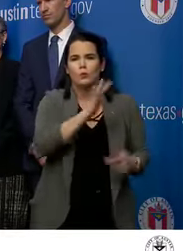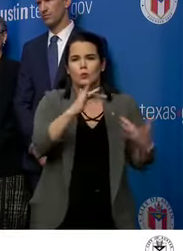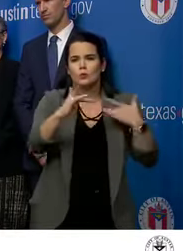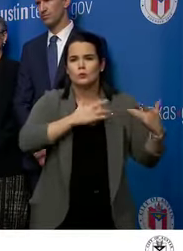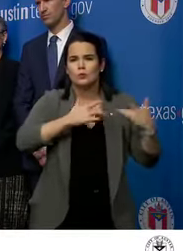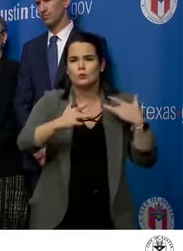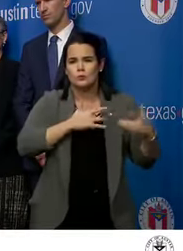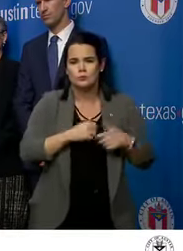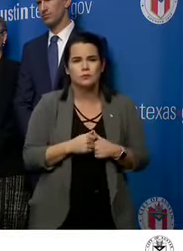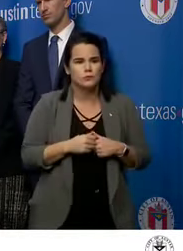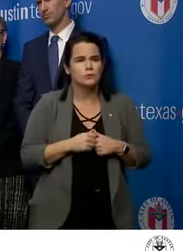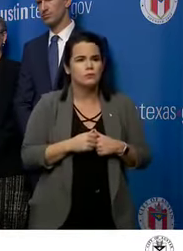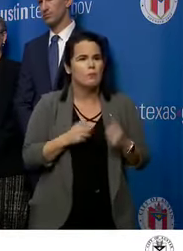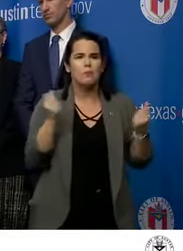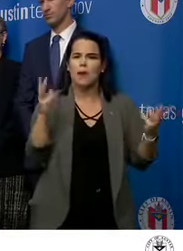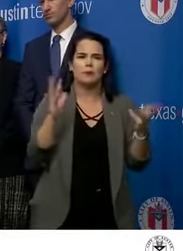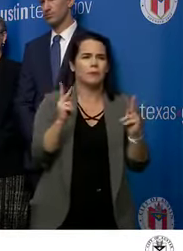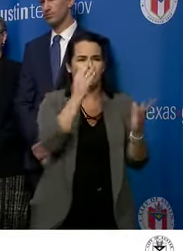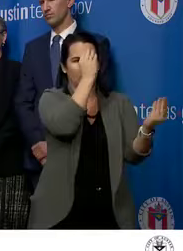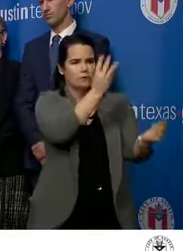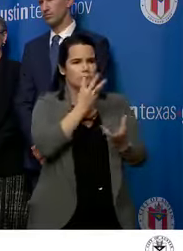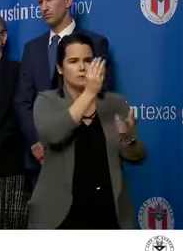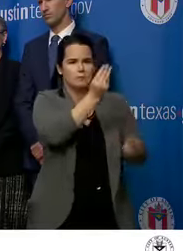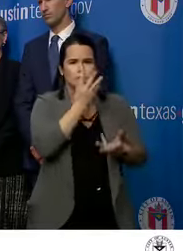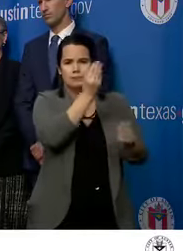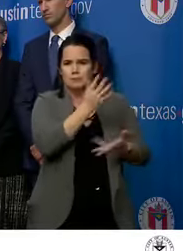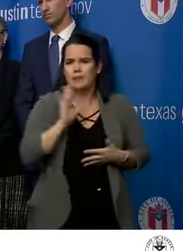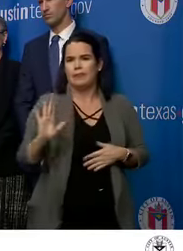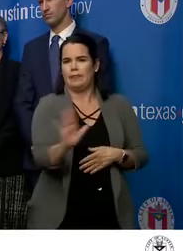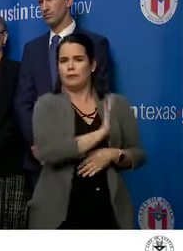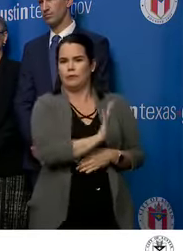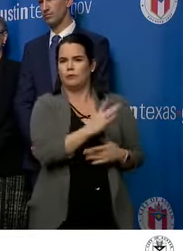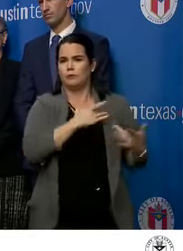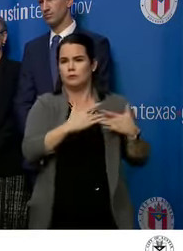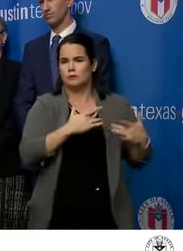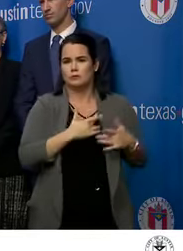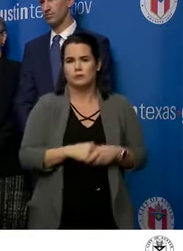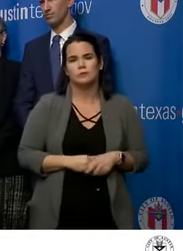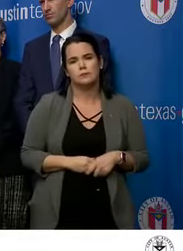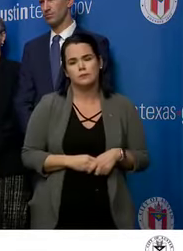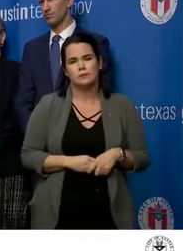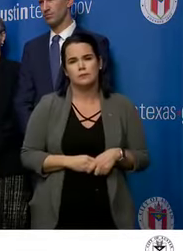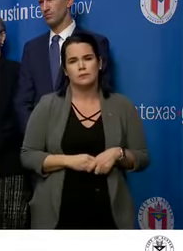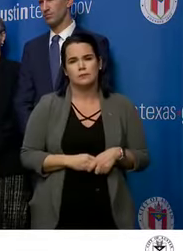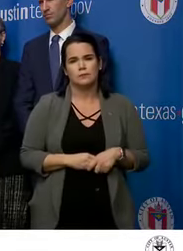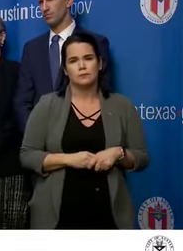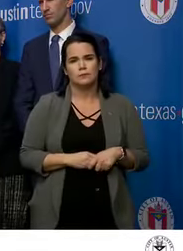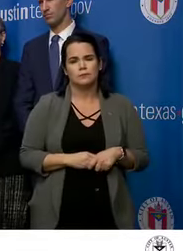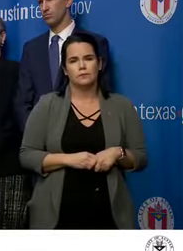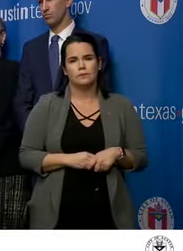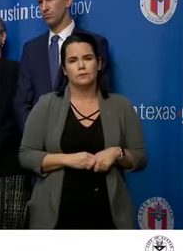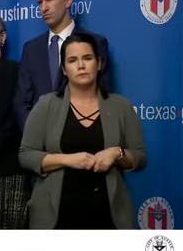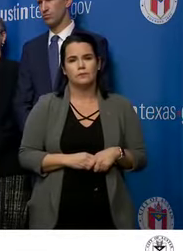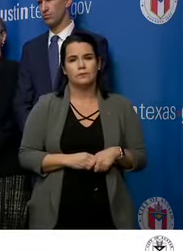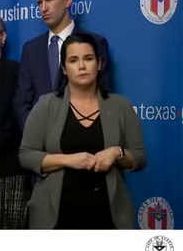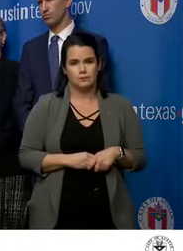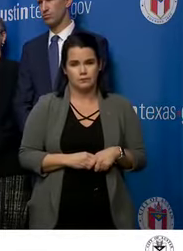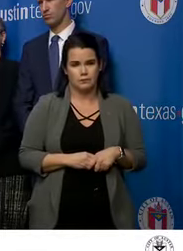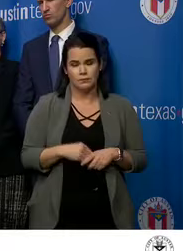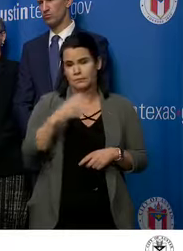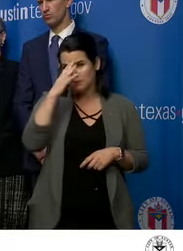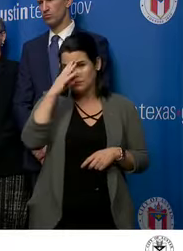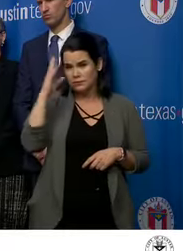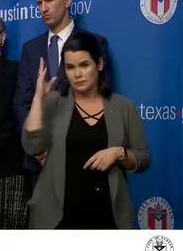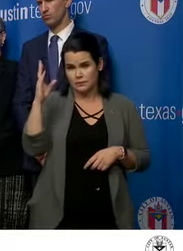expressed by many people in the community. Everyone should know that the primary